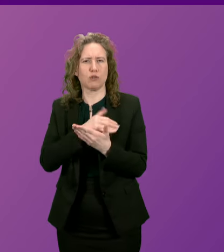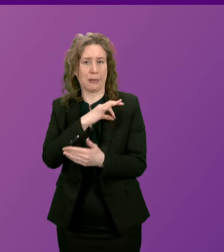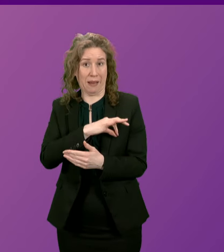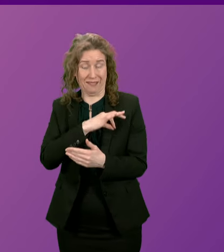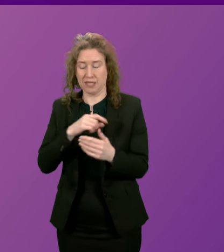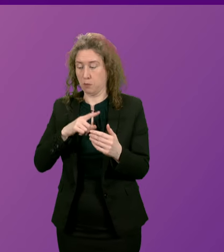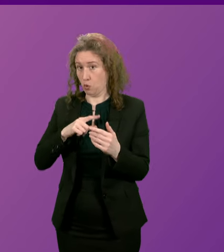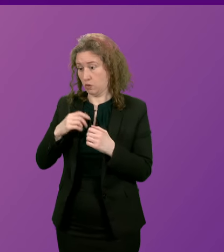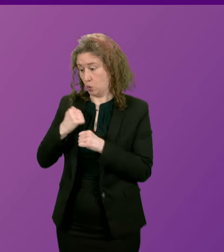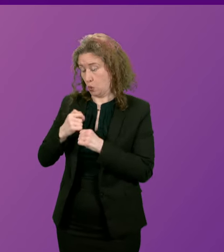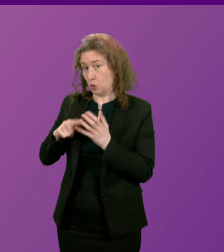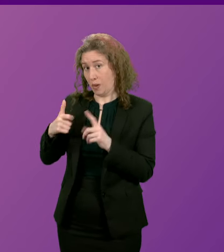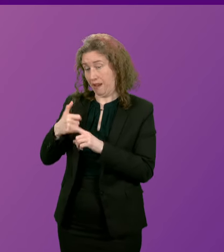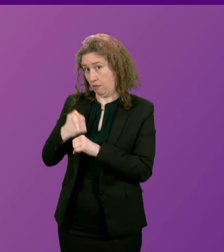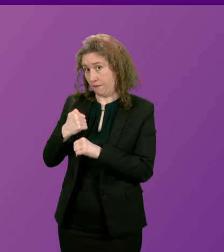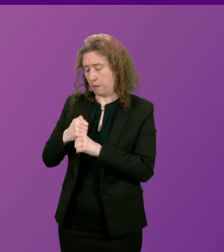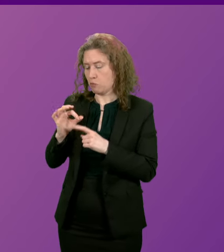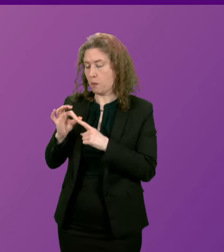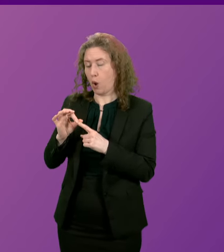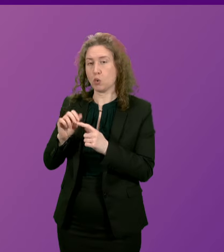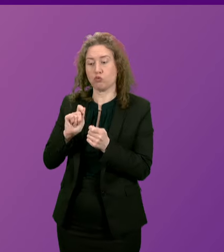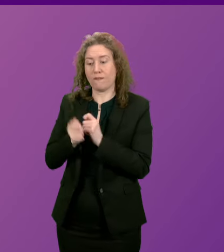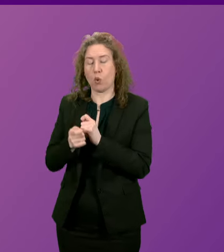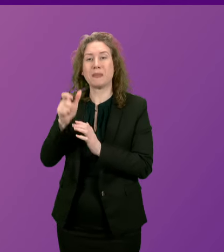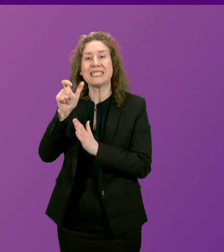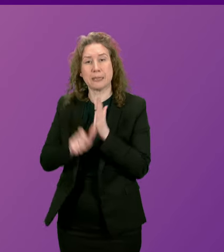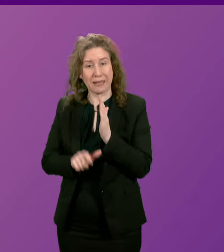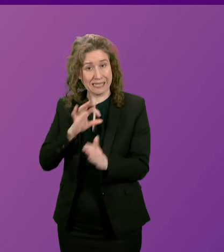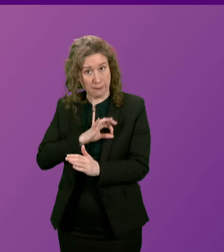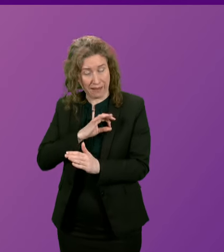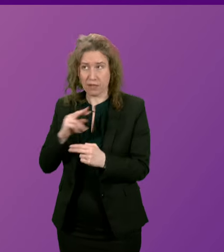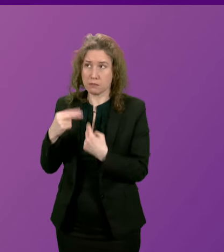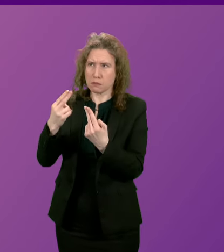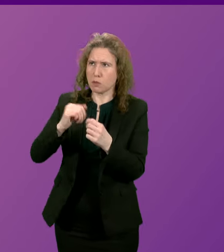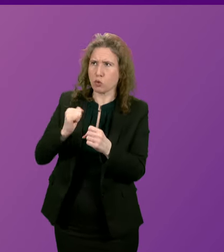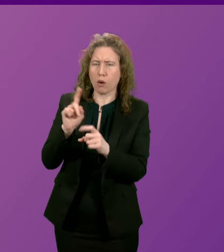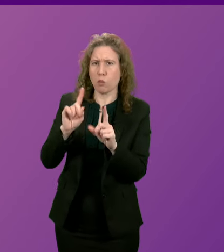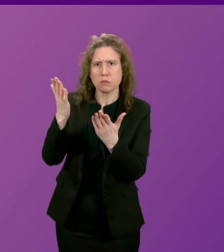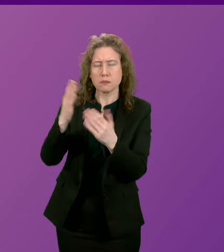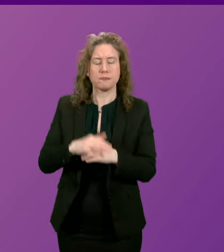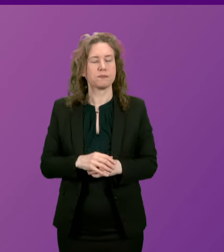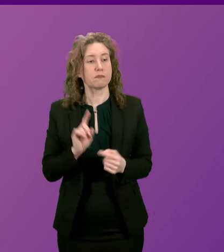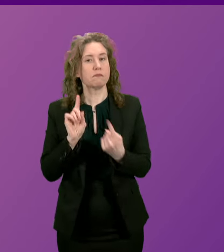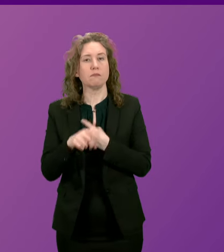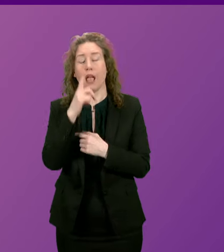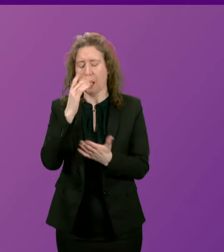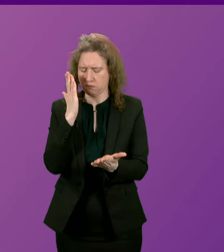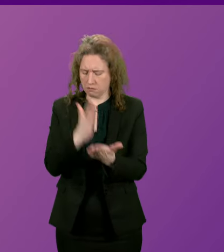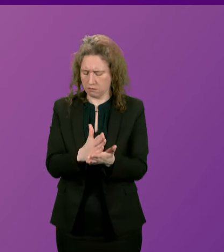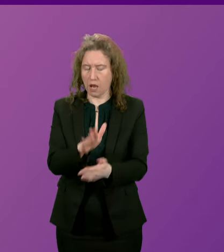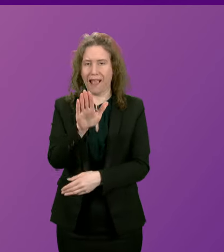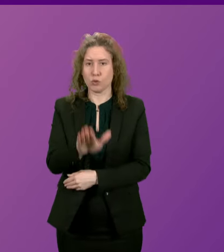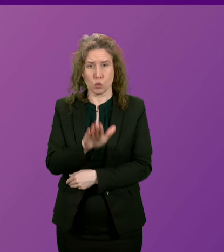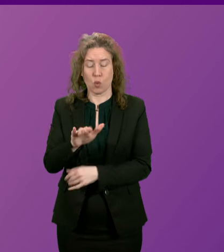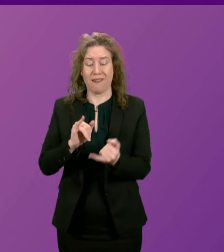government's proposed reforms to disability benefits first minister i can give a categoric assurance that